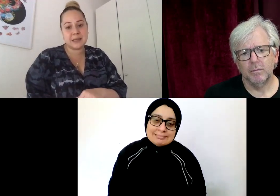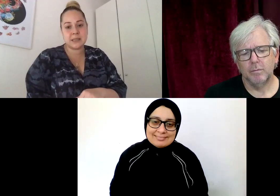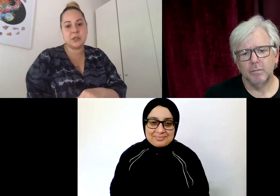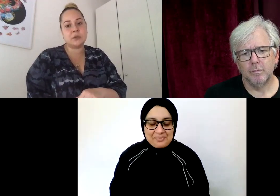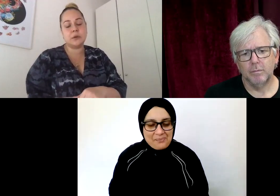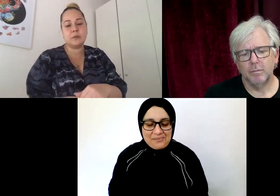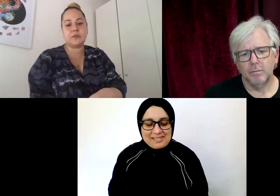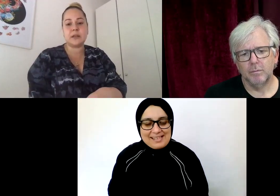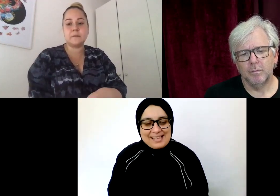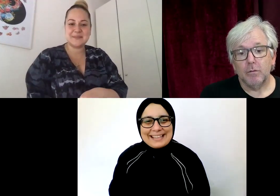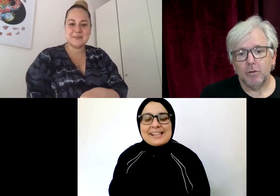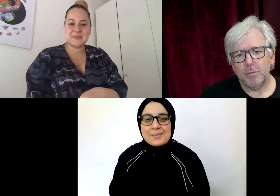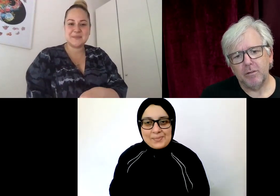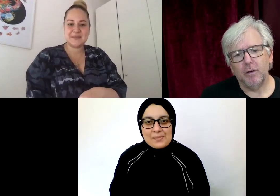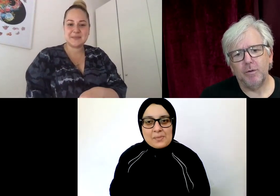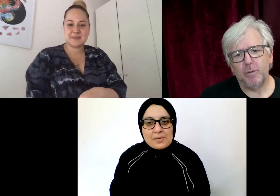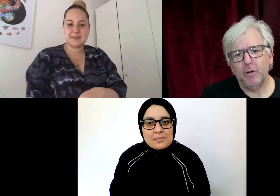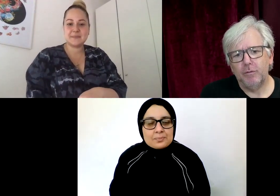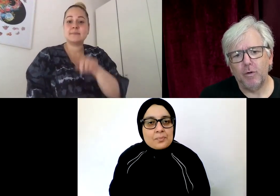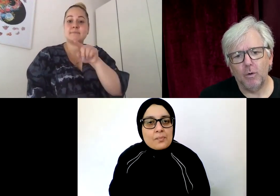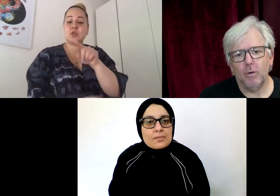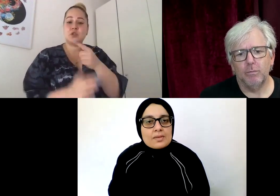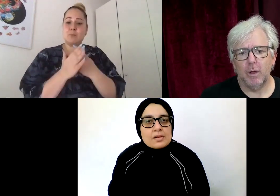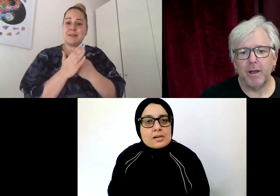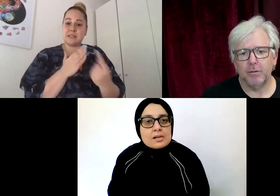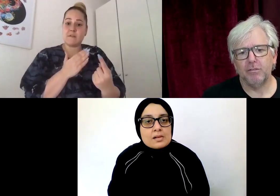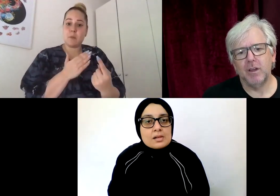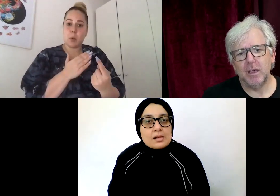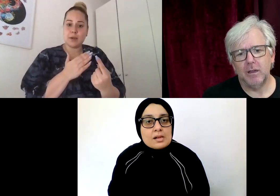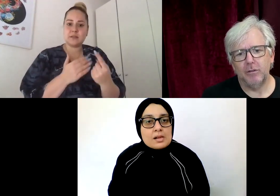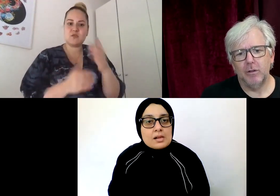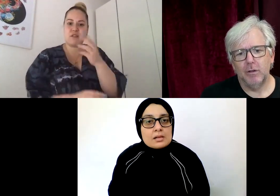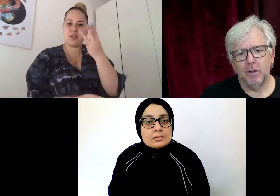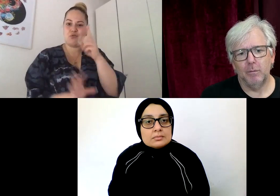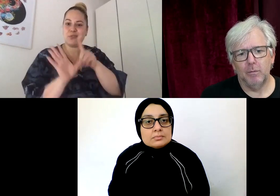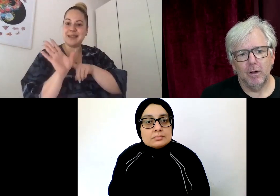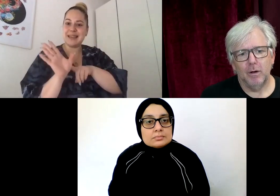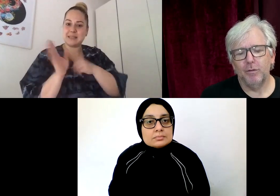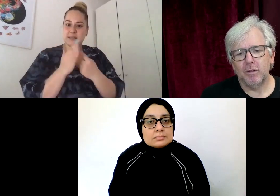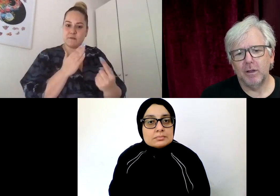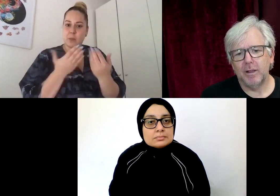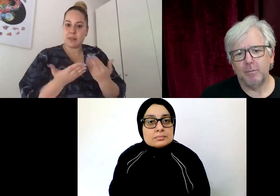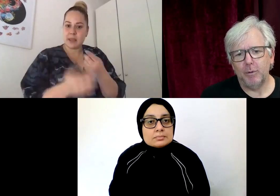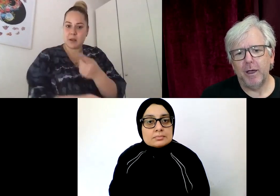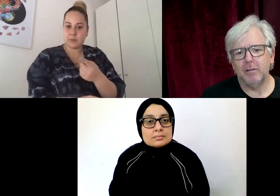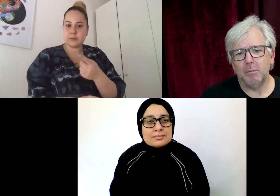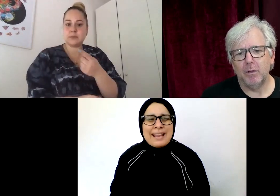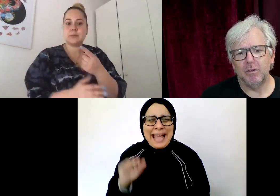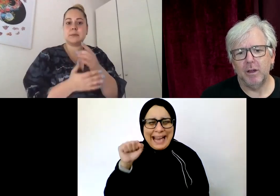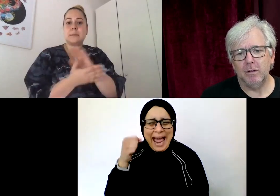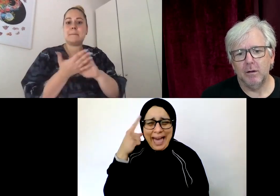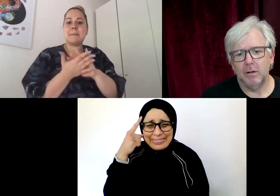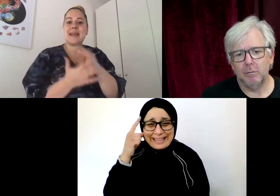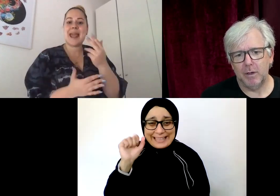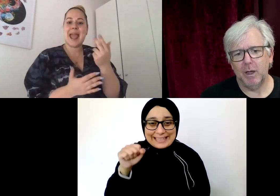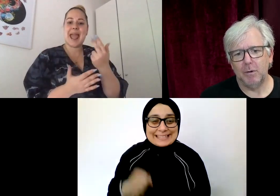it can continue, hopefully. So you've been self-employed for about three years. Obviously, at that point, 18 months